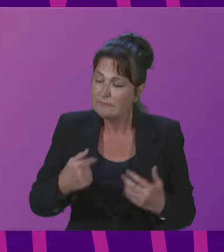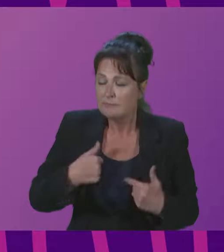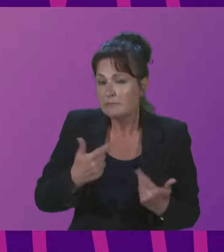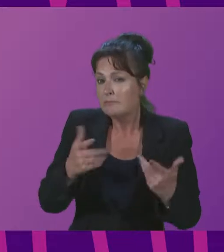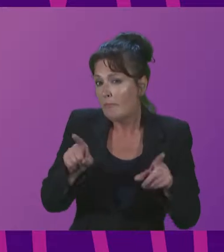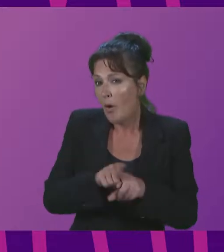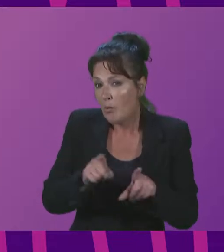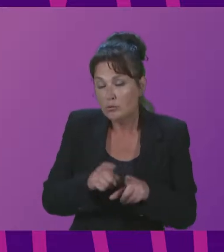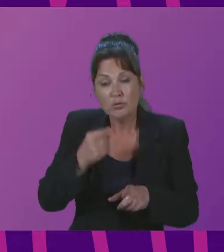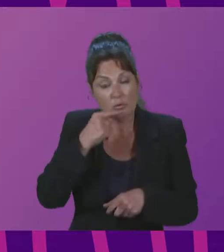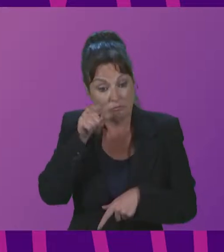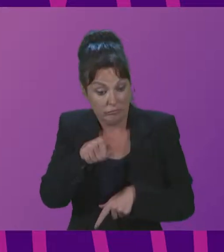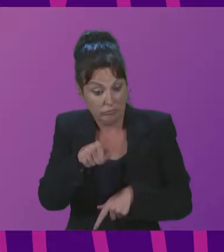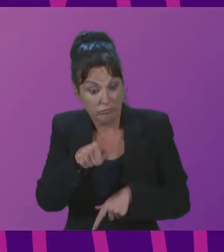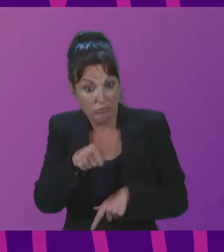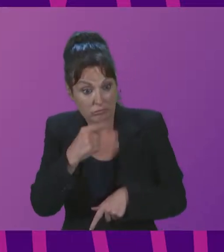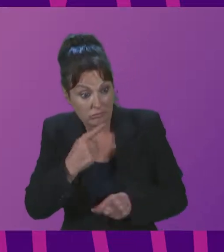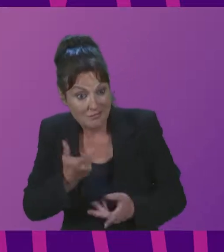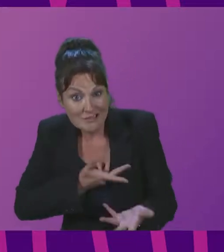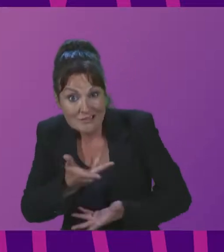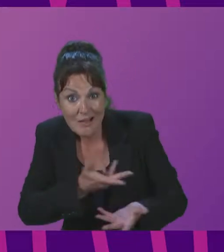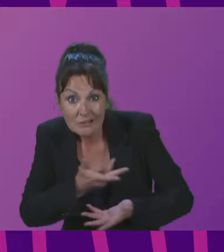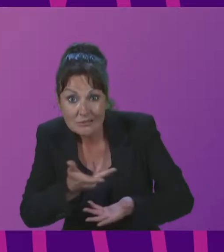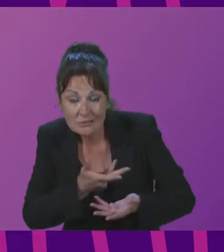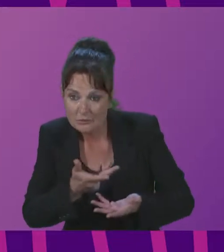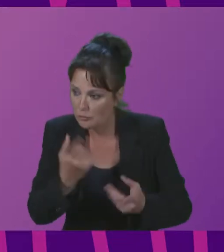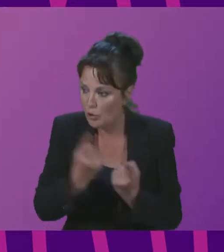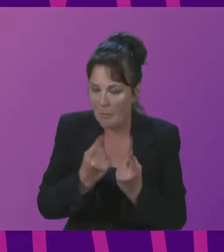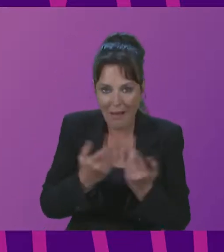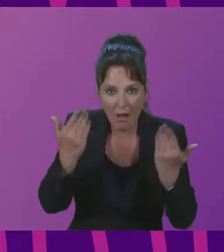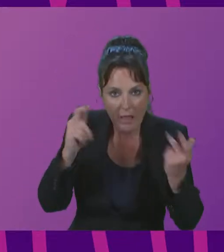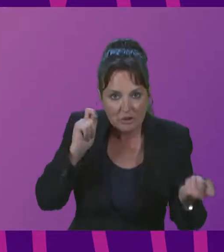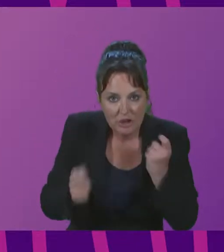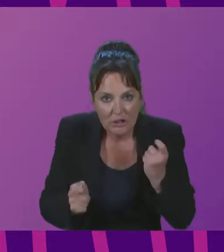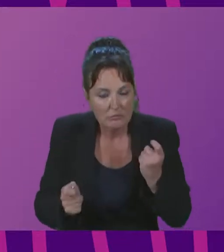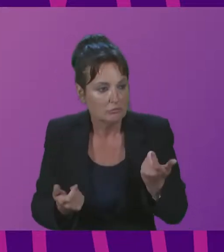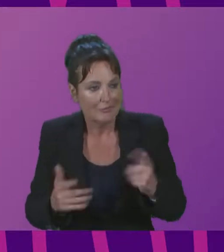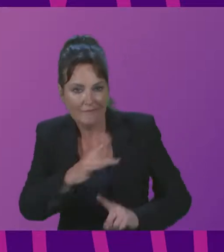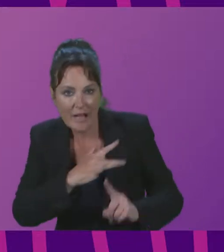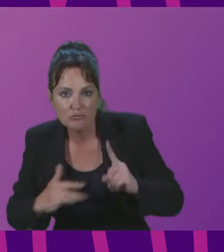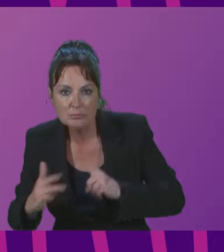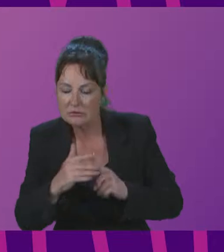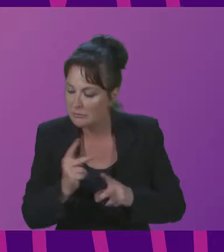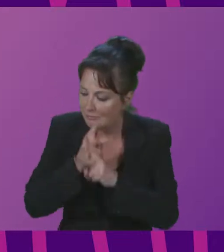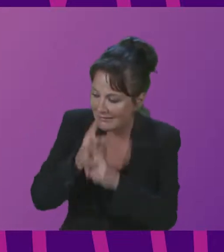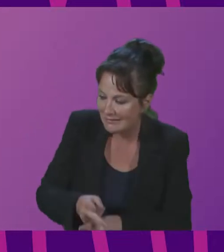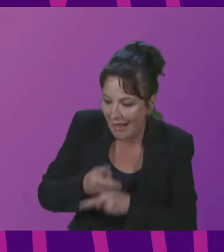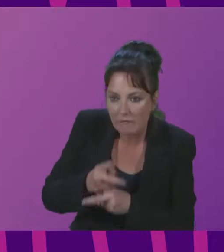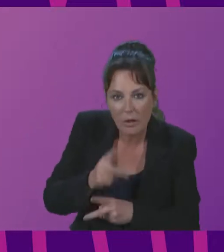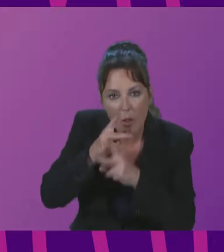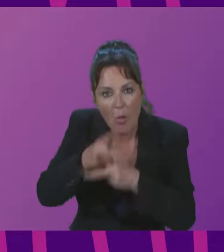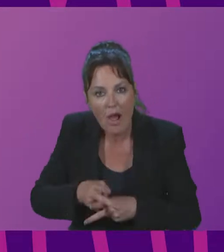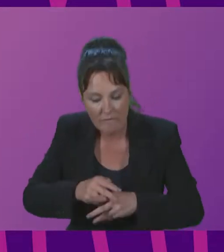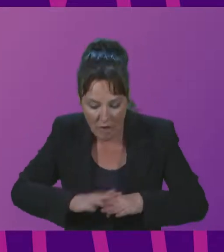such as the environment. This will help also to fight the issues of climate change and preserving our environment